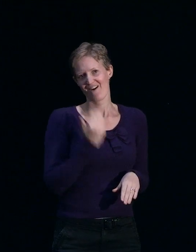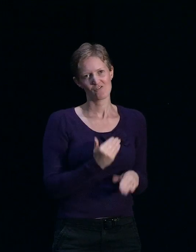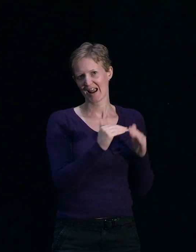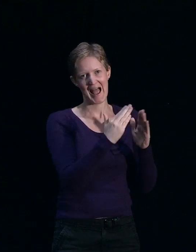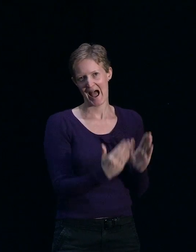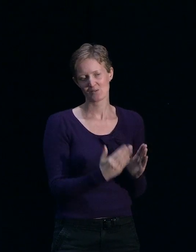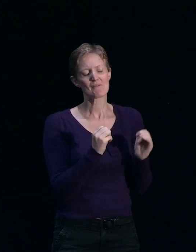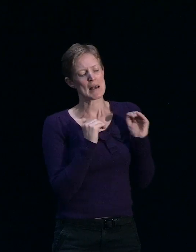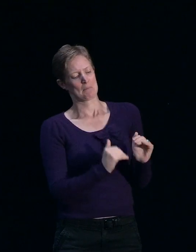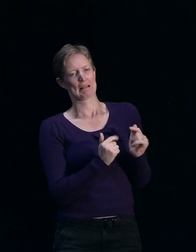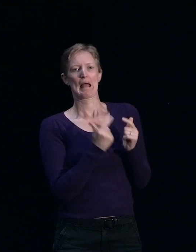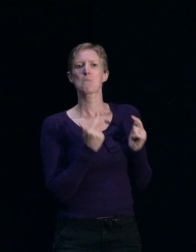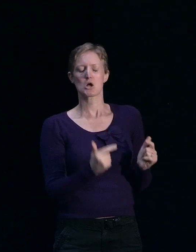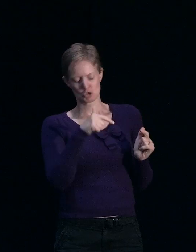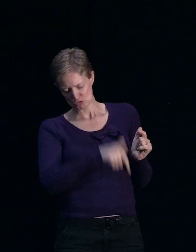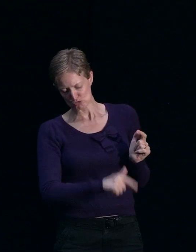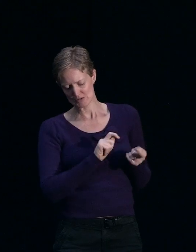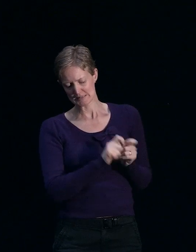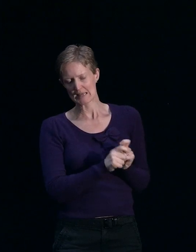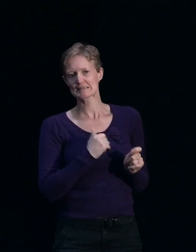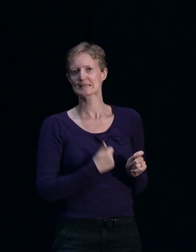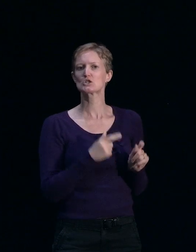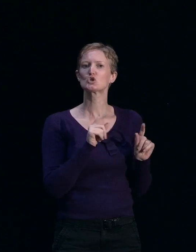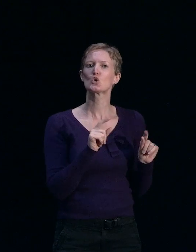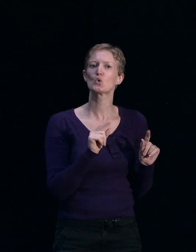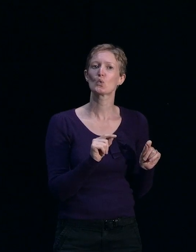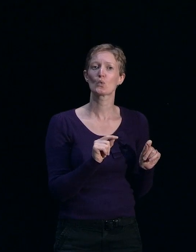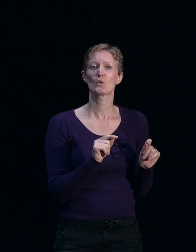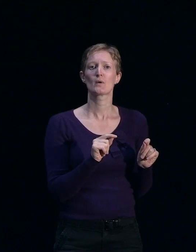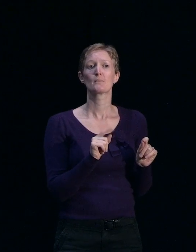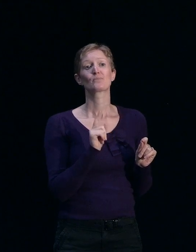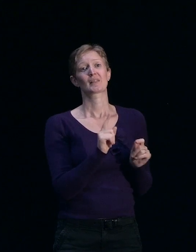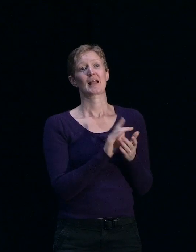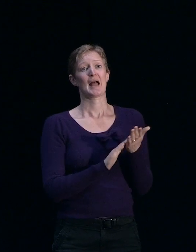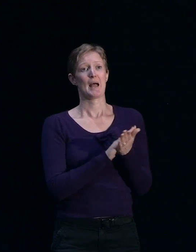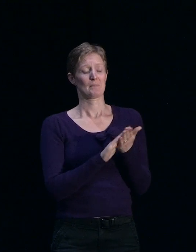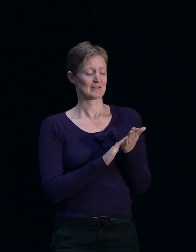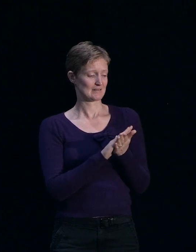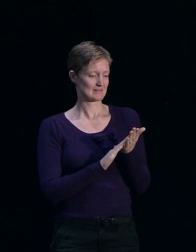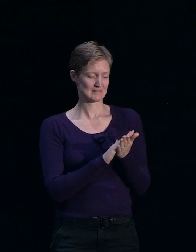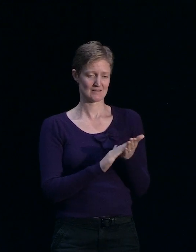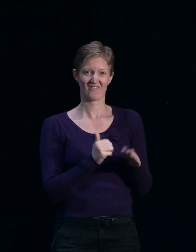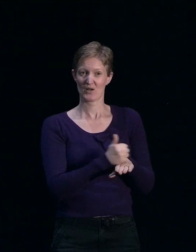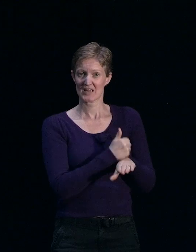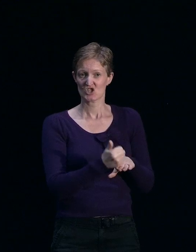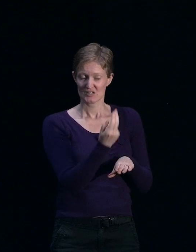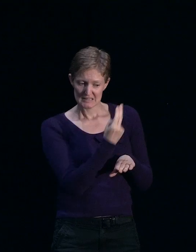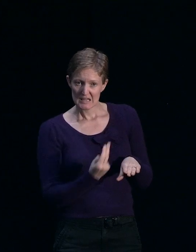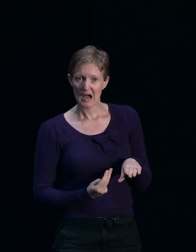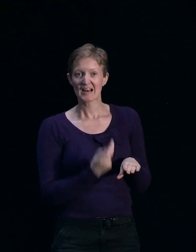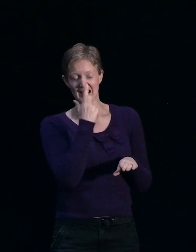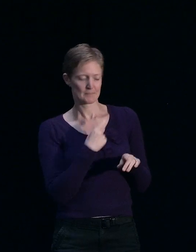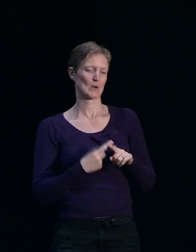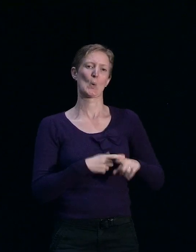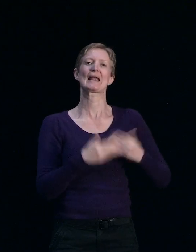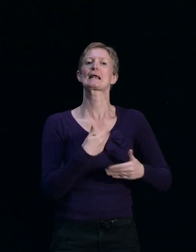limited and allows the overall build programme in Canterbury and that foundation design to be done a